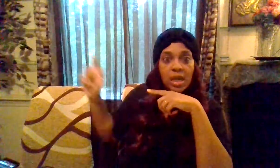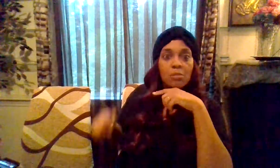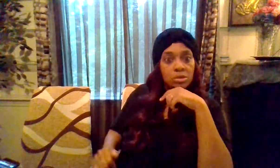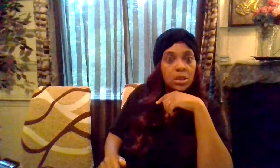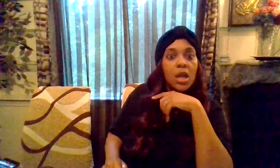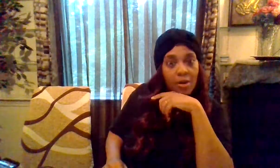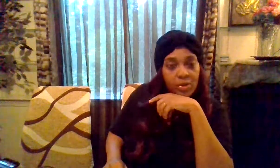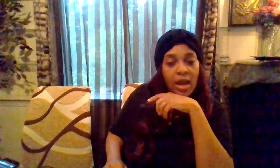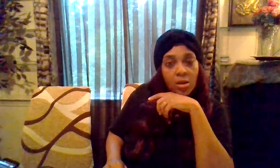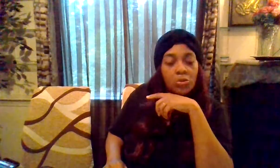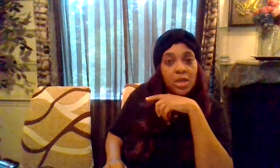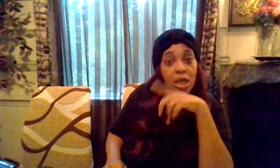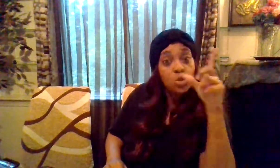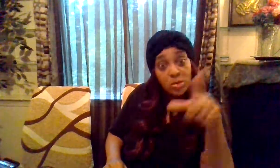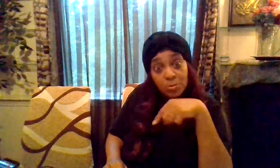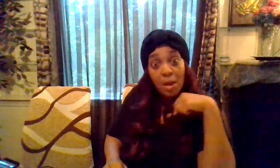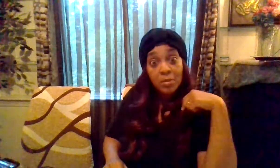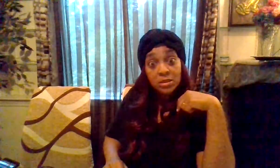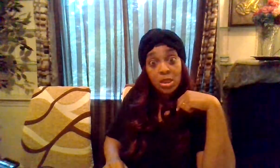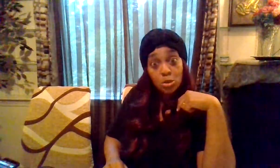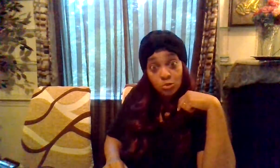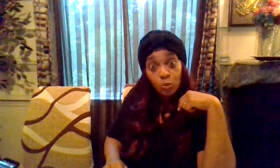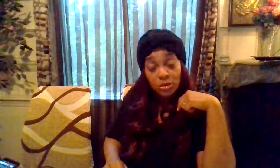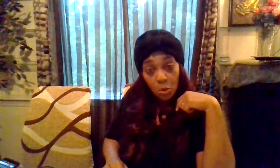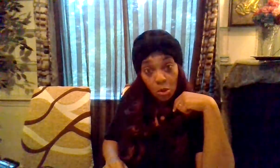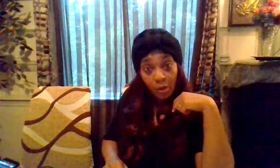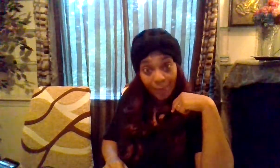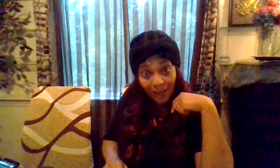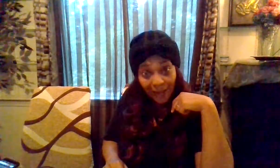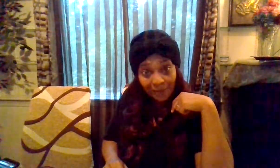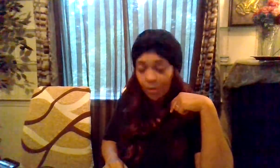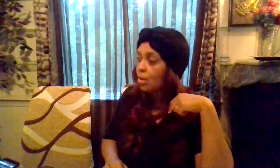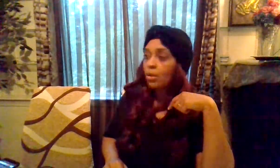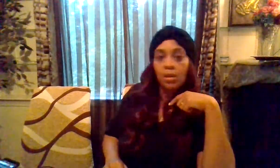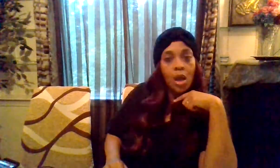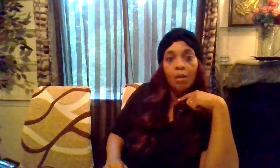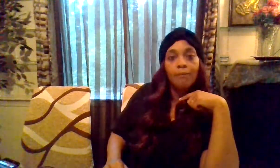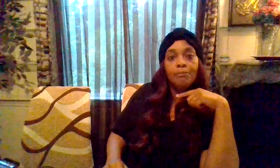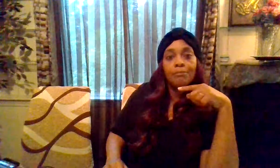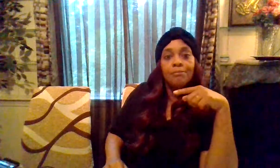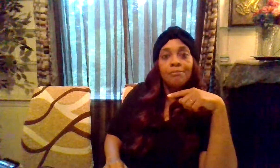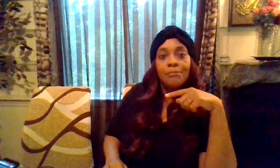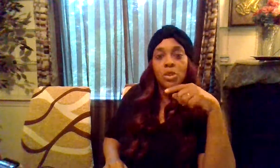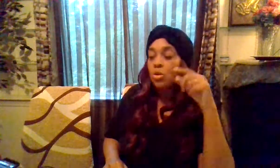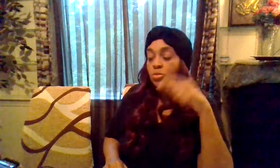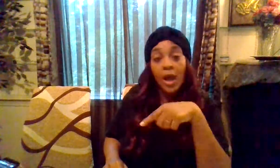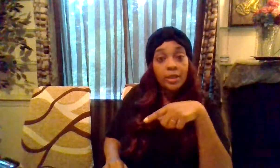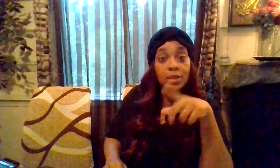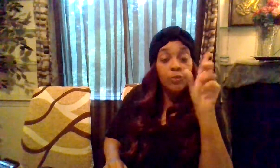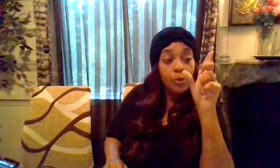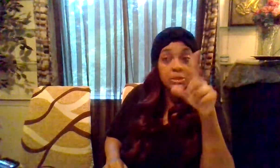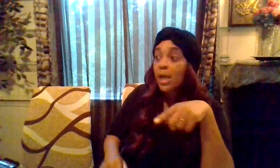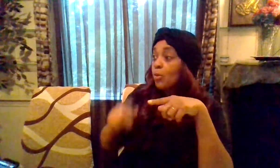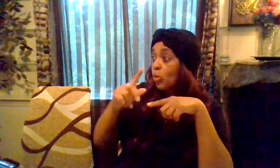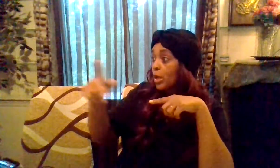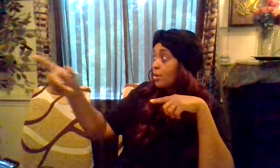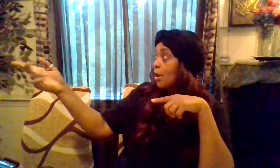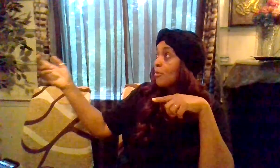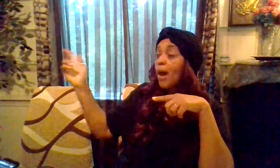cameras and every daggone thing you expect me to tell you what's going on in my life no you know you got to get up from a table where they everybody